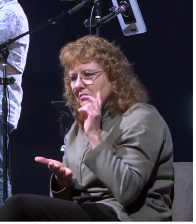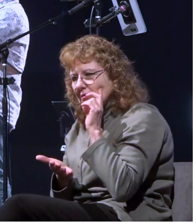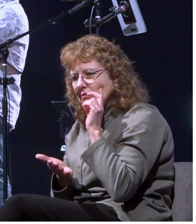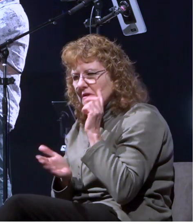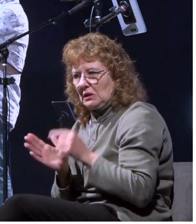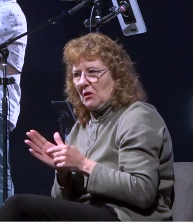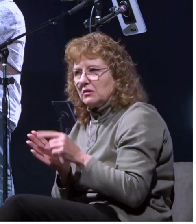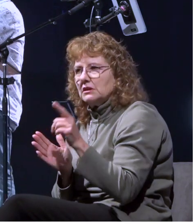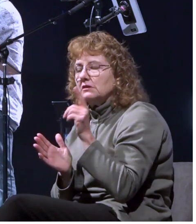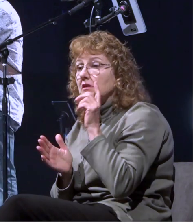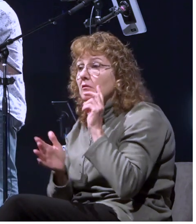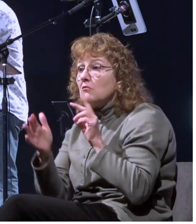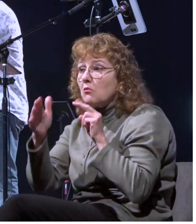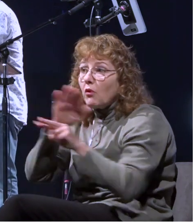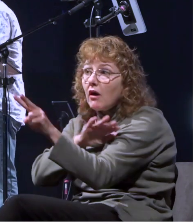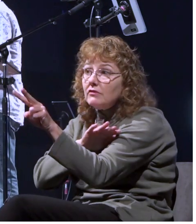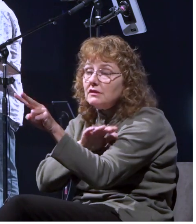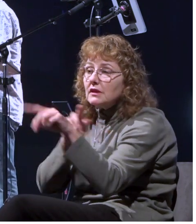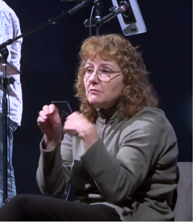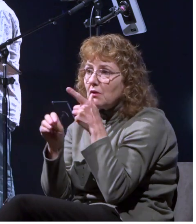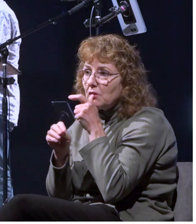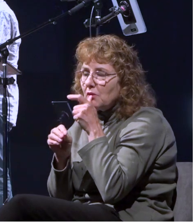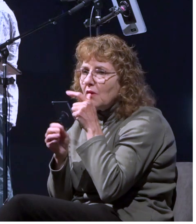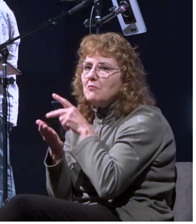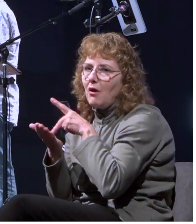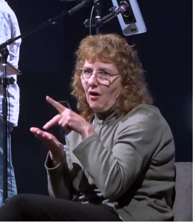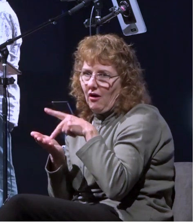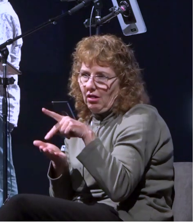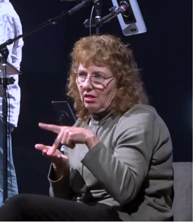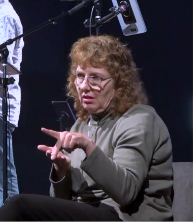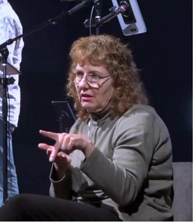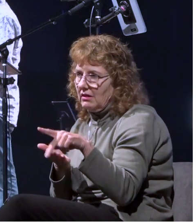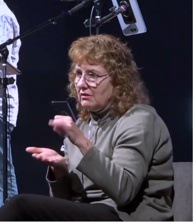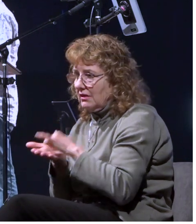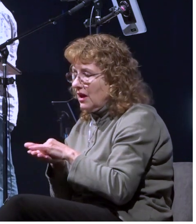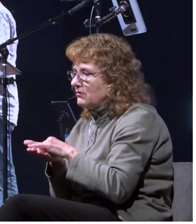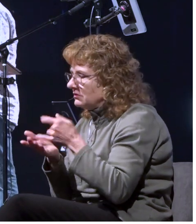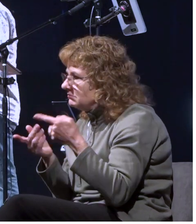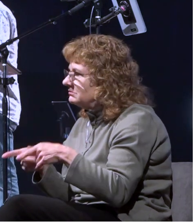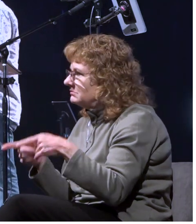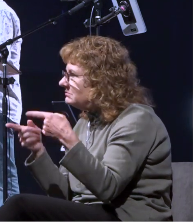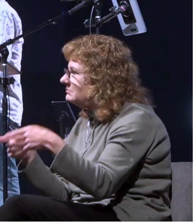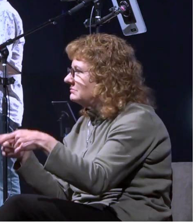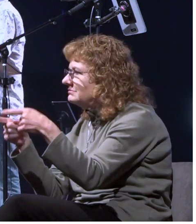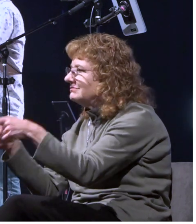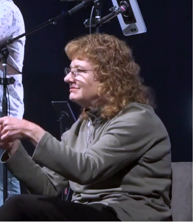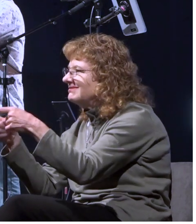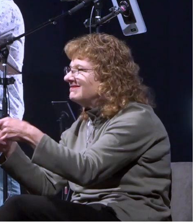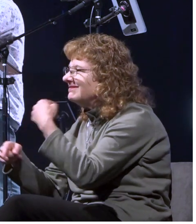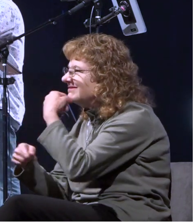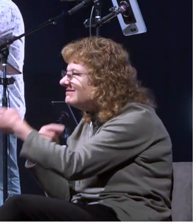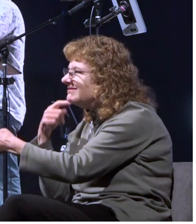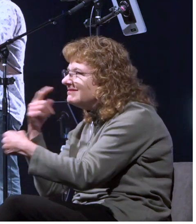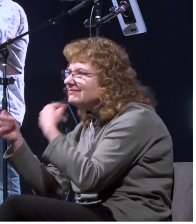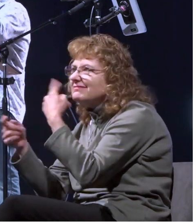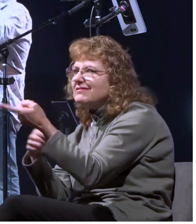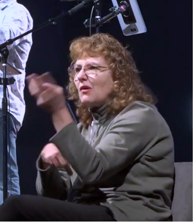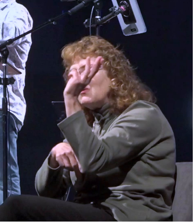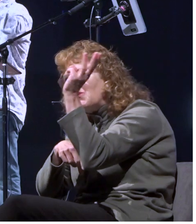concerning paul in particular was being fulfilled that he would bear his witness of jesus uh before kings